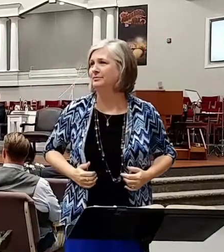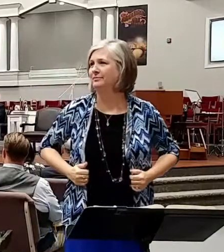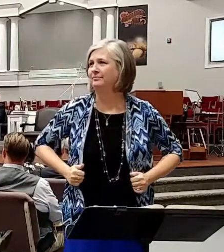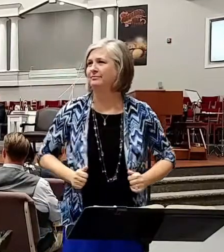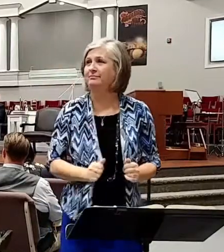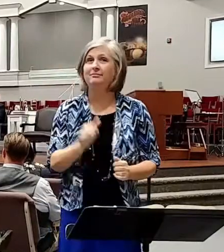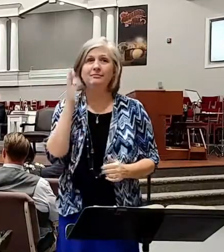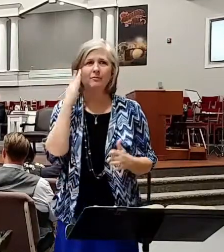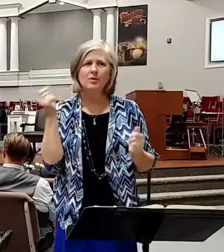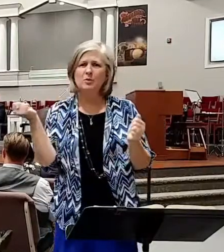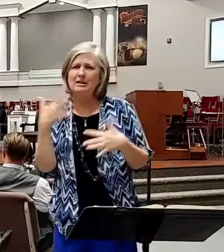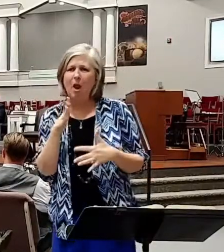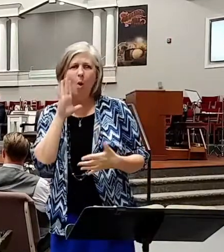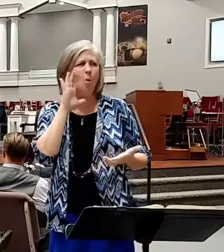scared your wife's going to hit you in the ribs, but nevertheless.